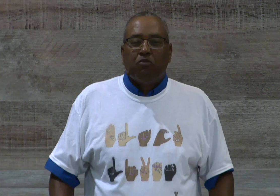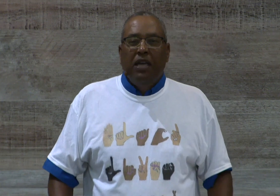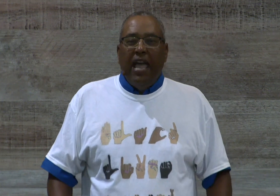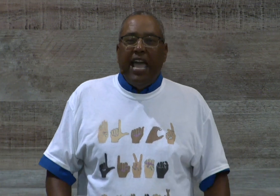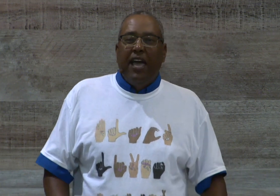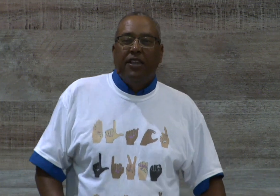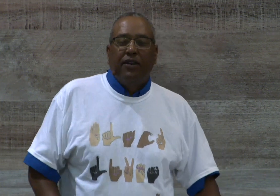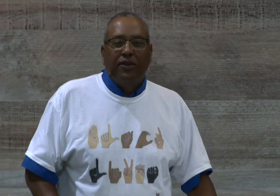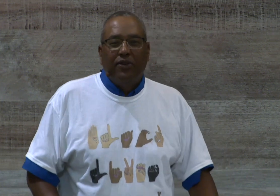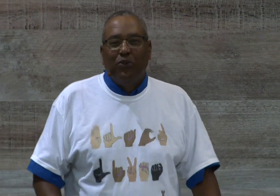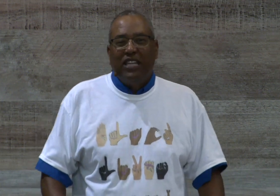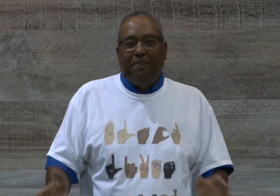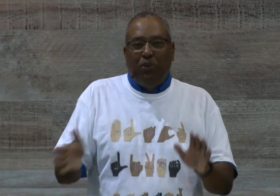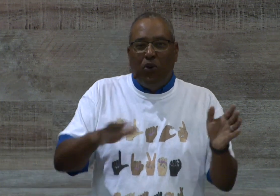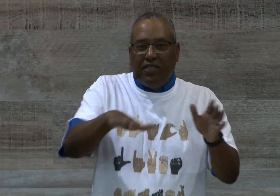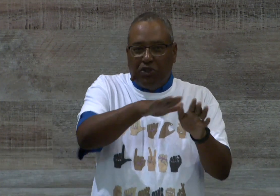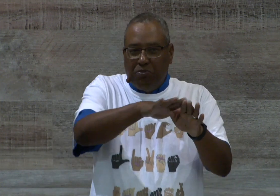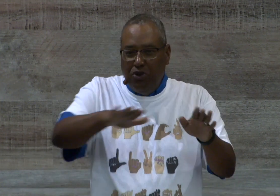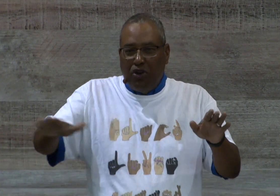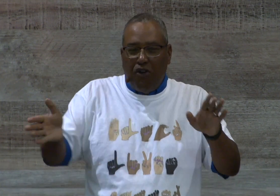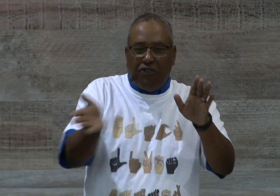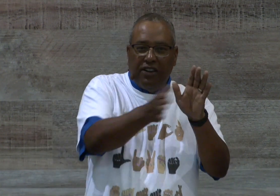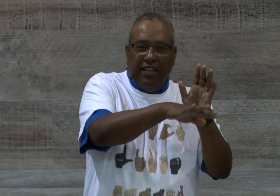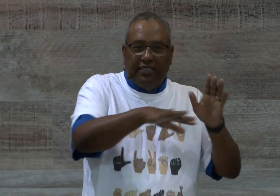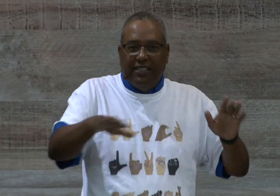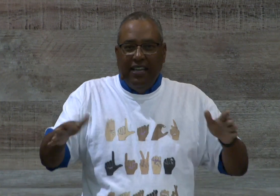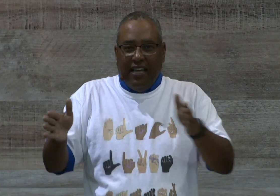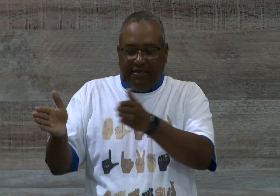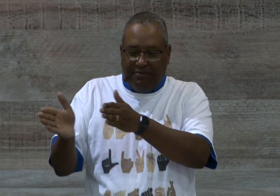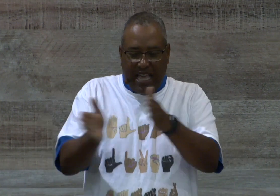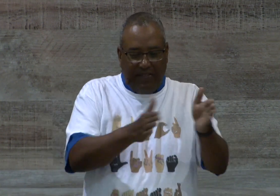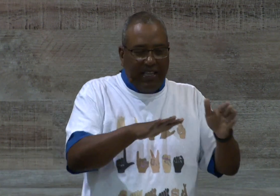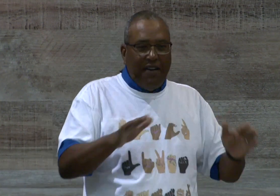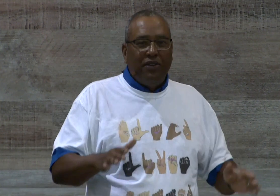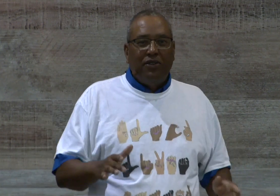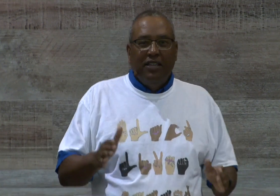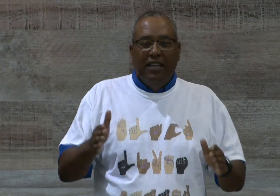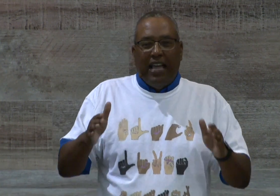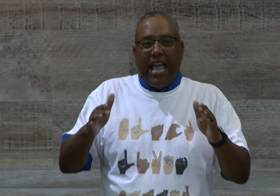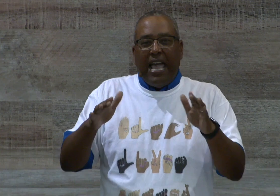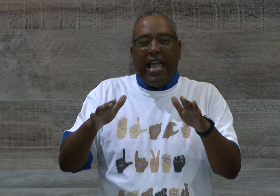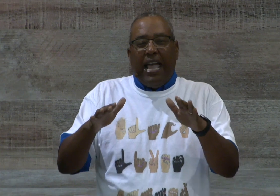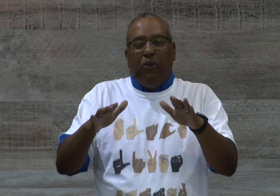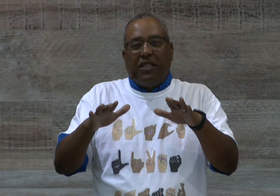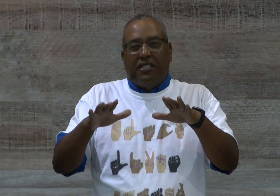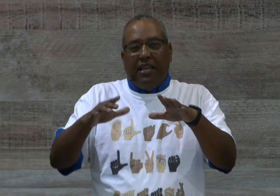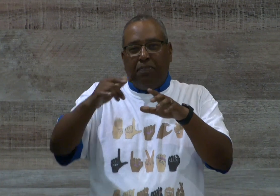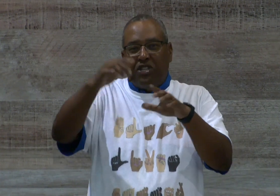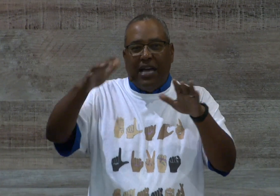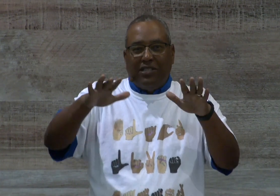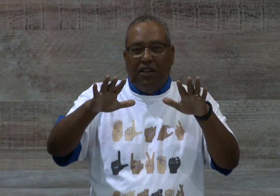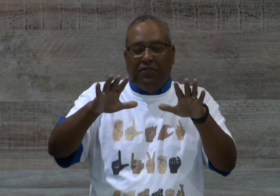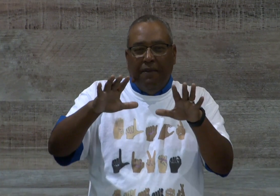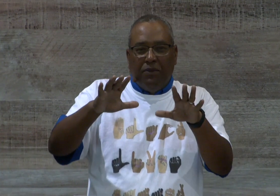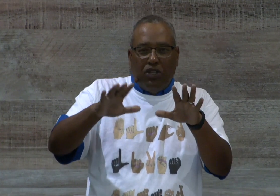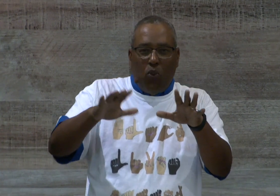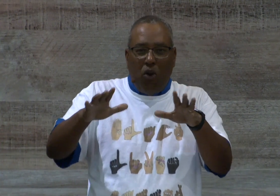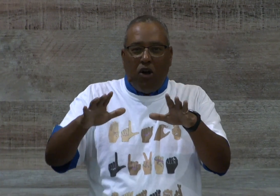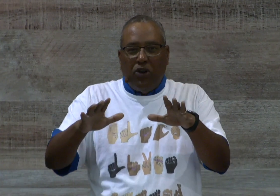And when they pour it, they'll smooth over it and have it level. And what they say, they put signs off, but don't walk on